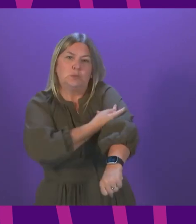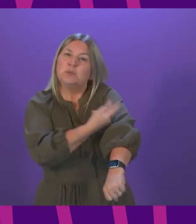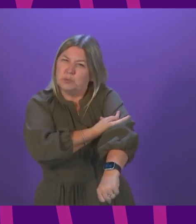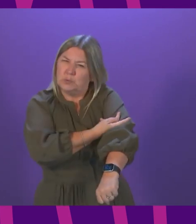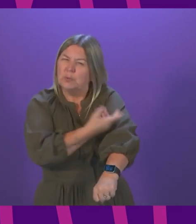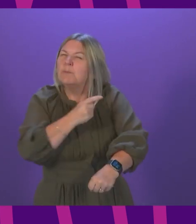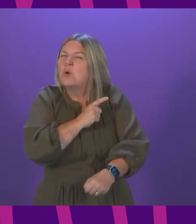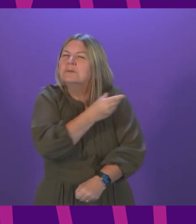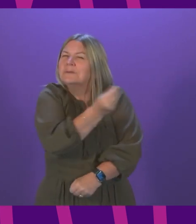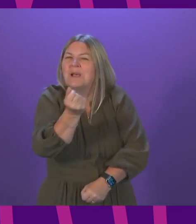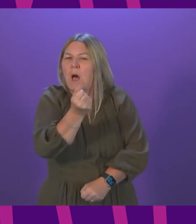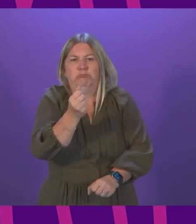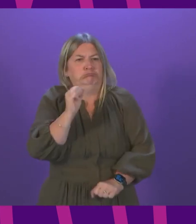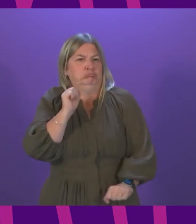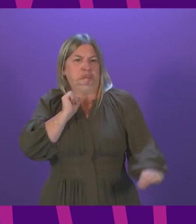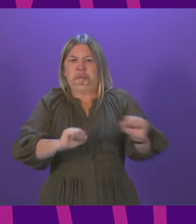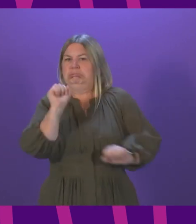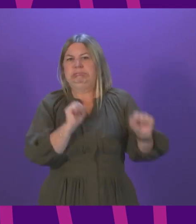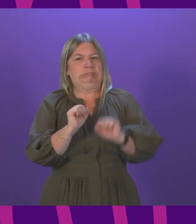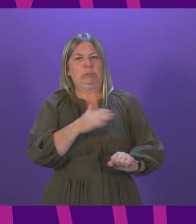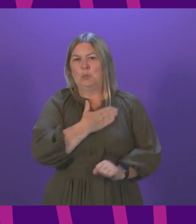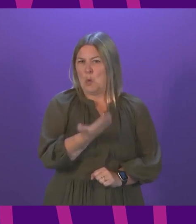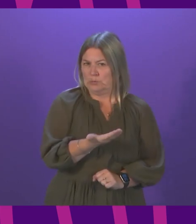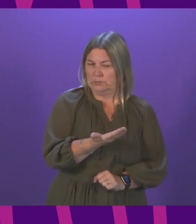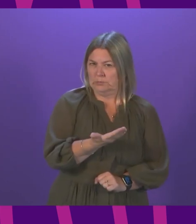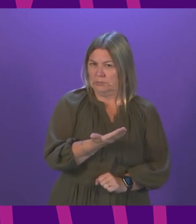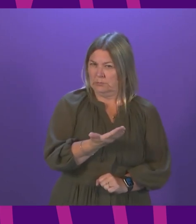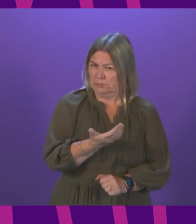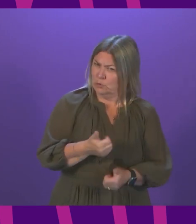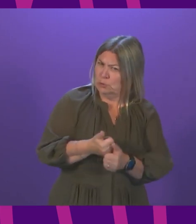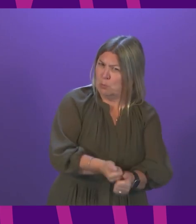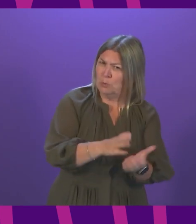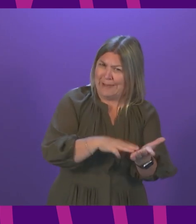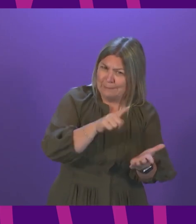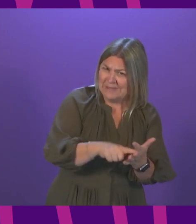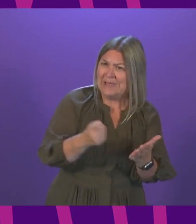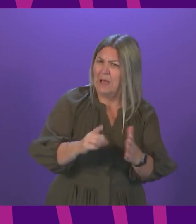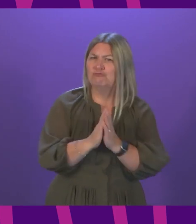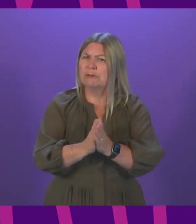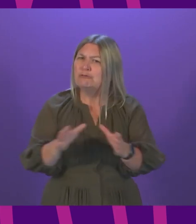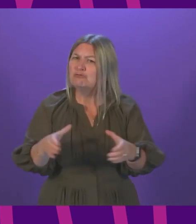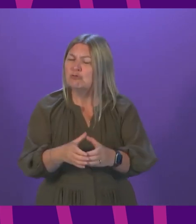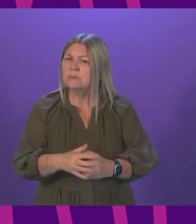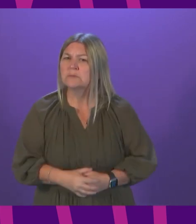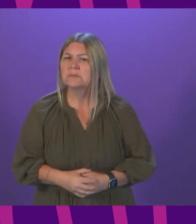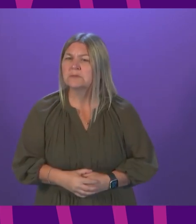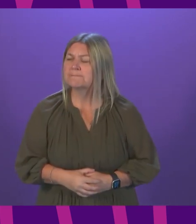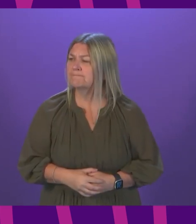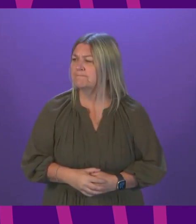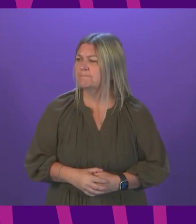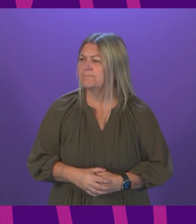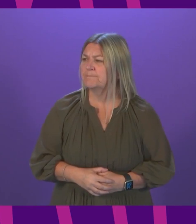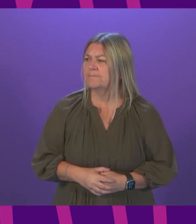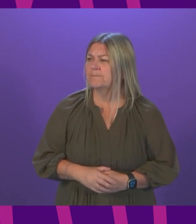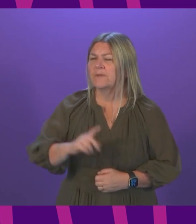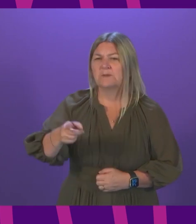uptake groups who have yet to come forward for the vaccination? First Minister. Well, we of course see uptake rates across